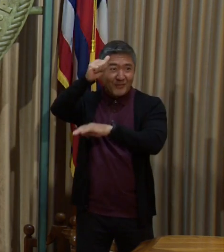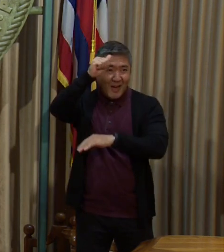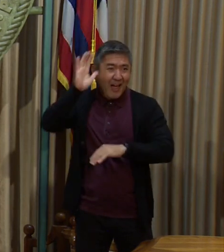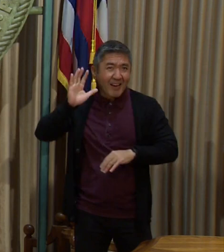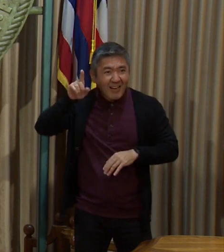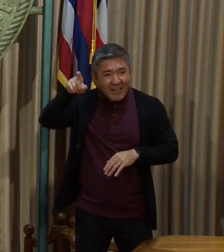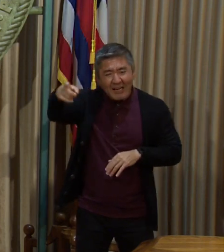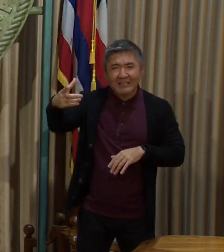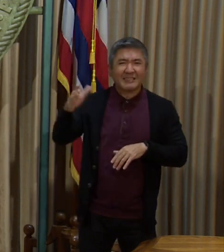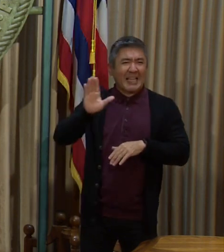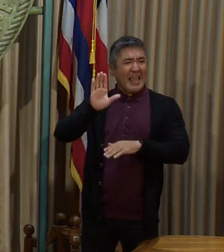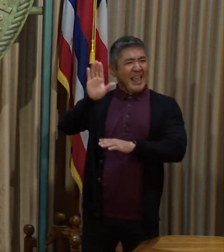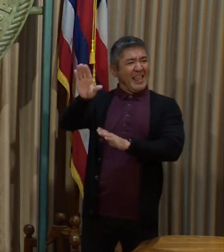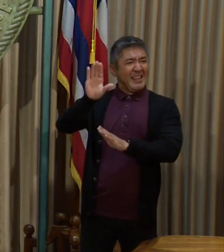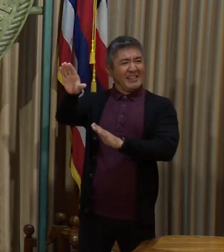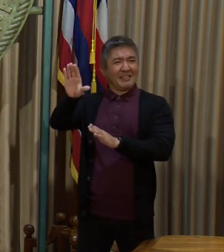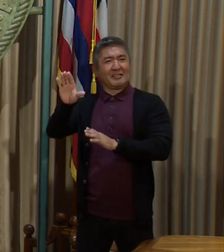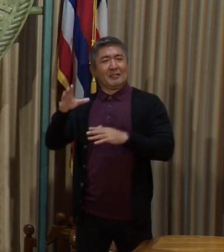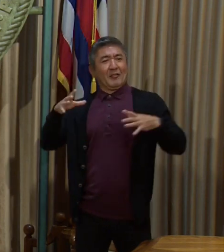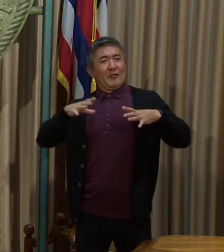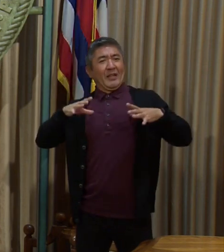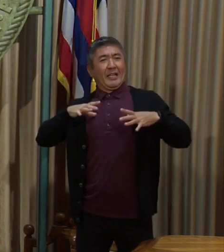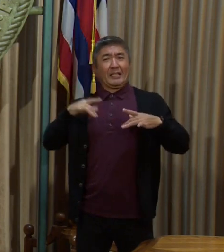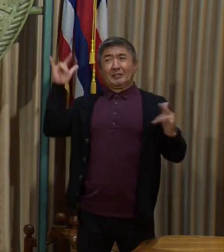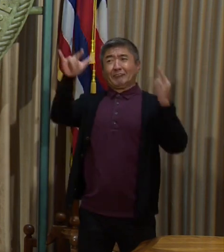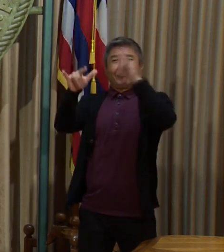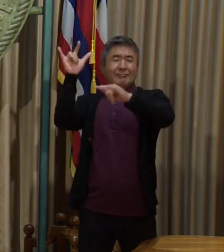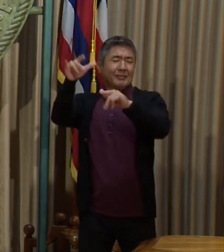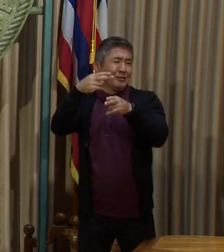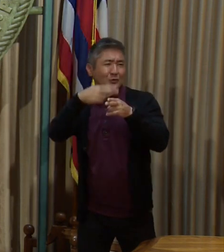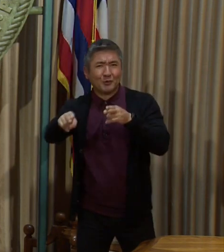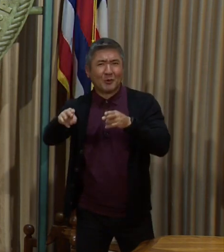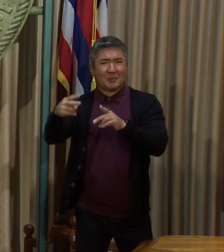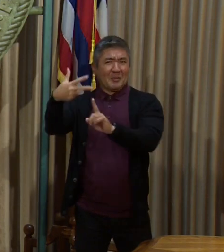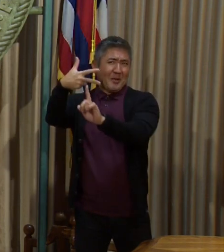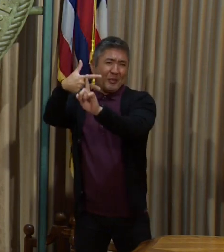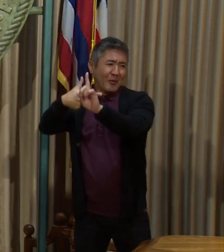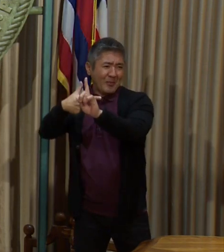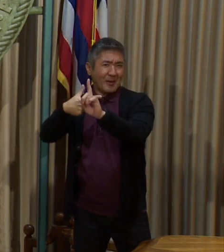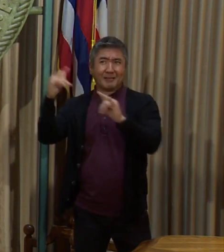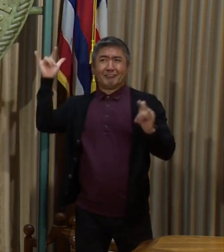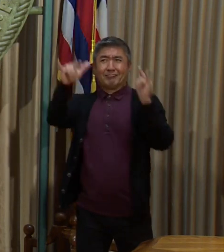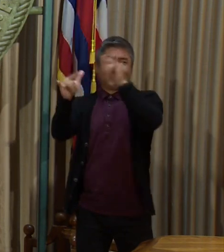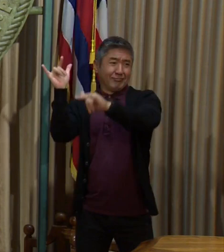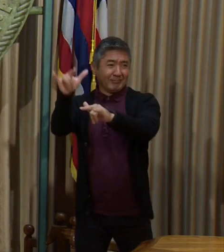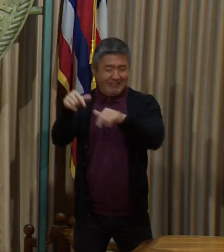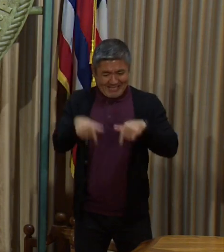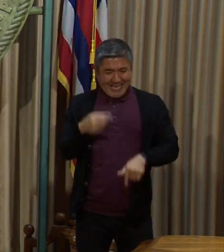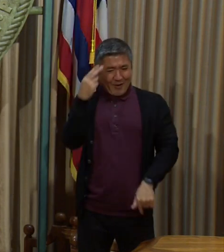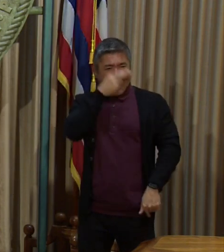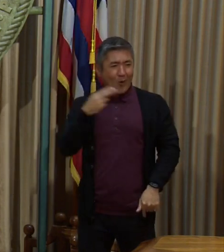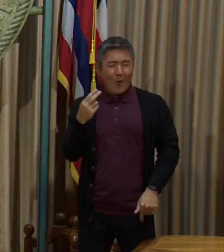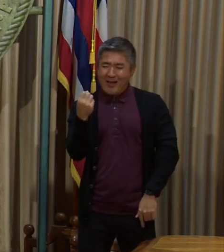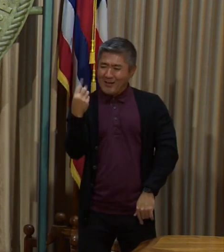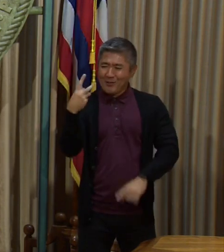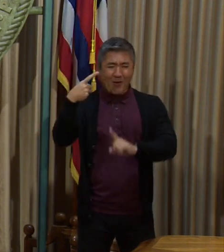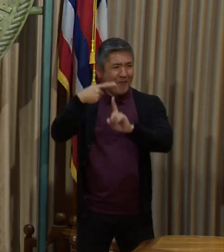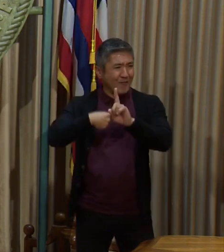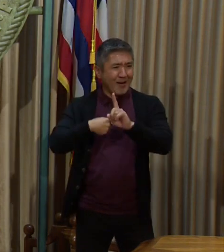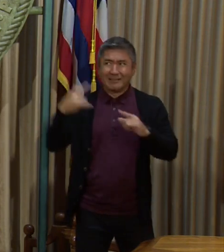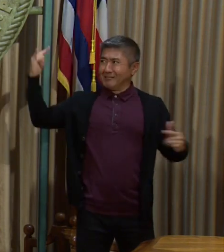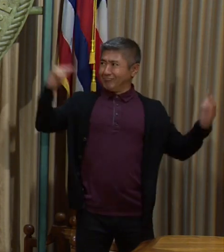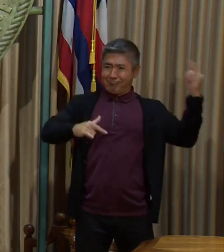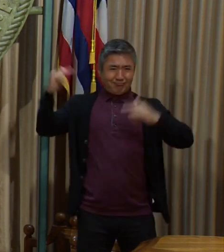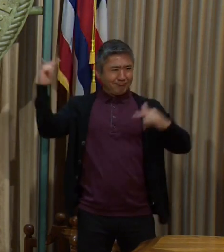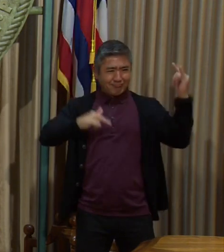very short season. You know, the travel season to Alaska is about three months, and in Hawaii it's 12 months. So they were